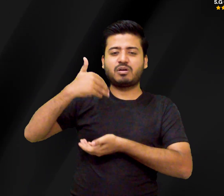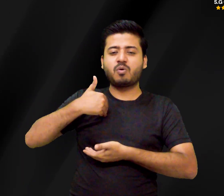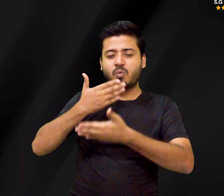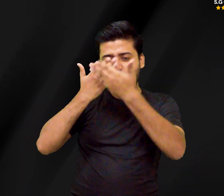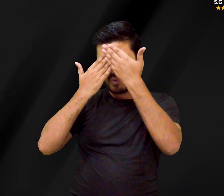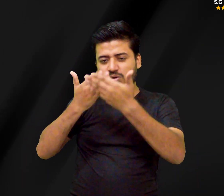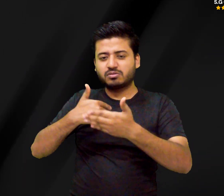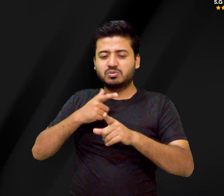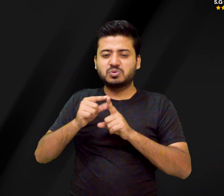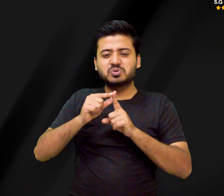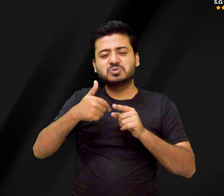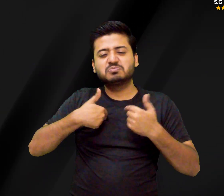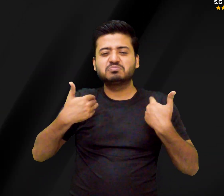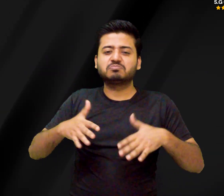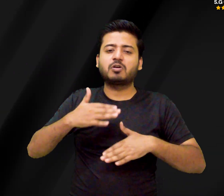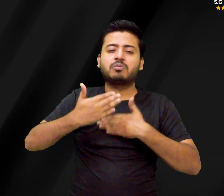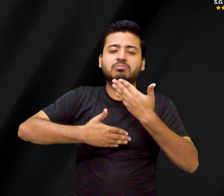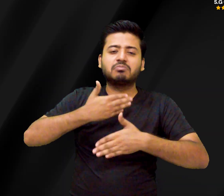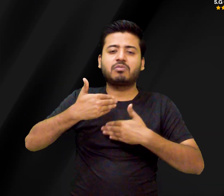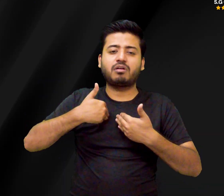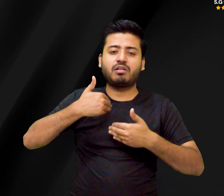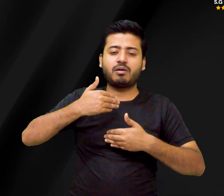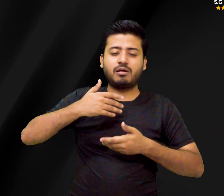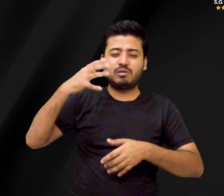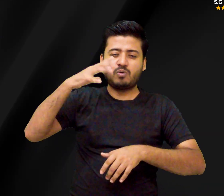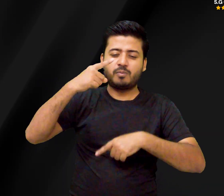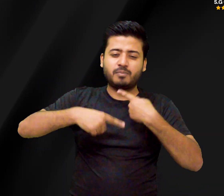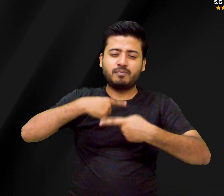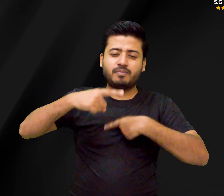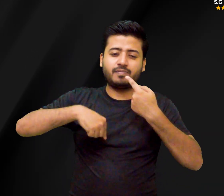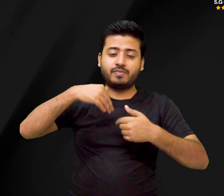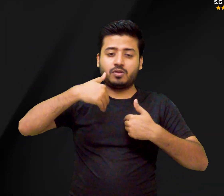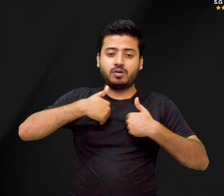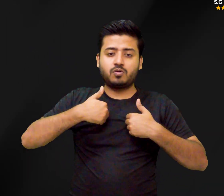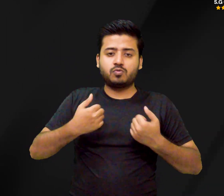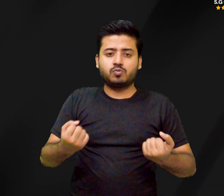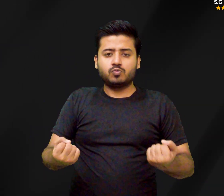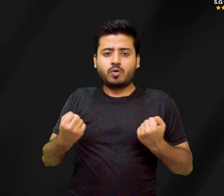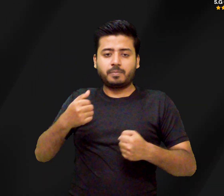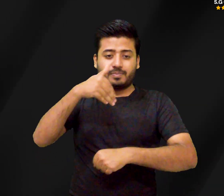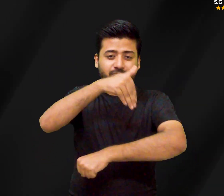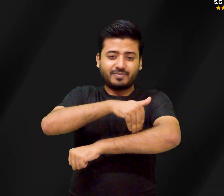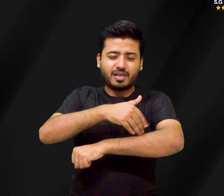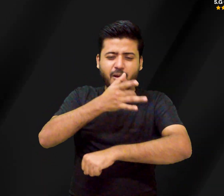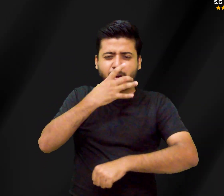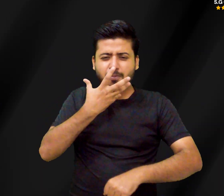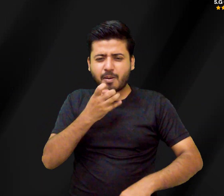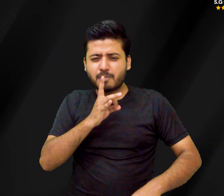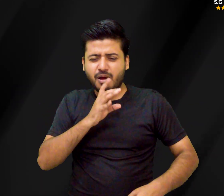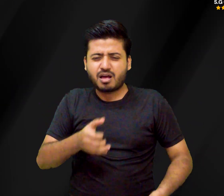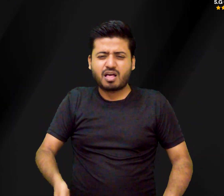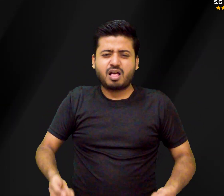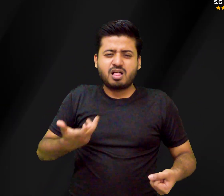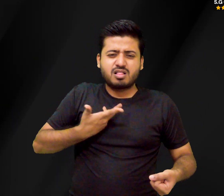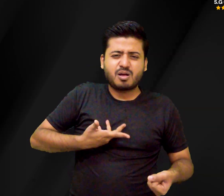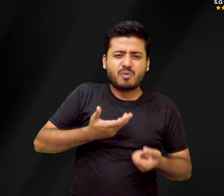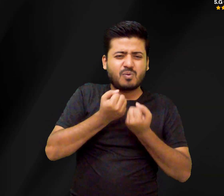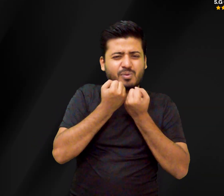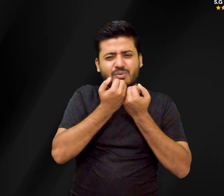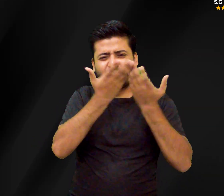others, it can be caused by a medical condition like photosensitivity or photophobia. If you experience physical discomfort from sunlight,